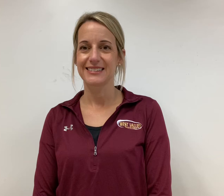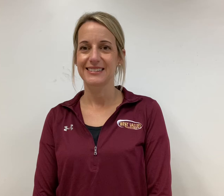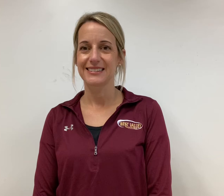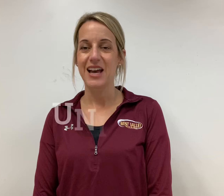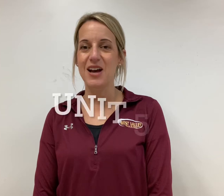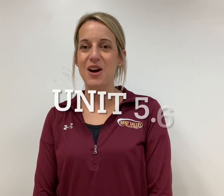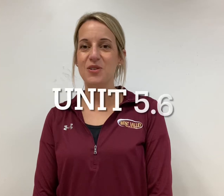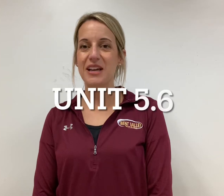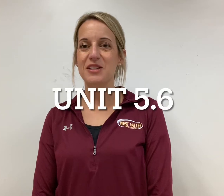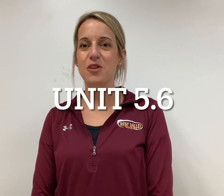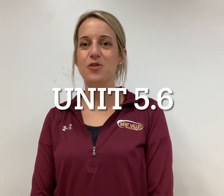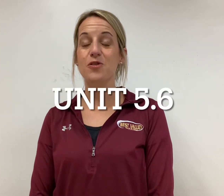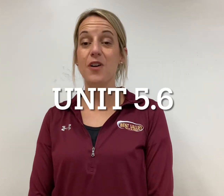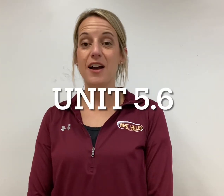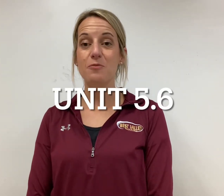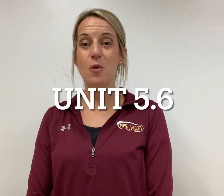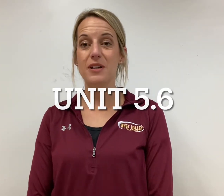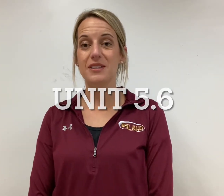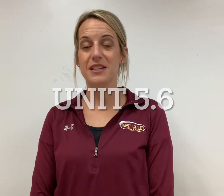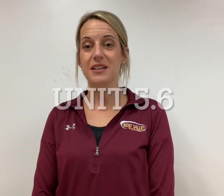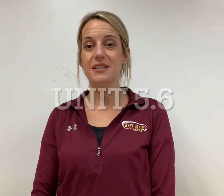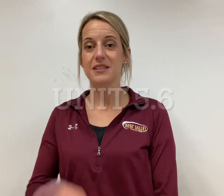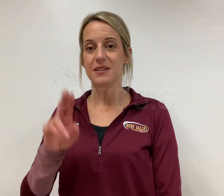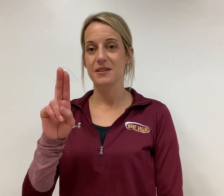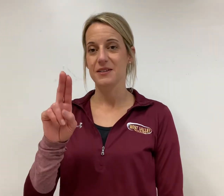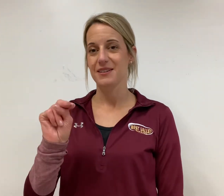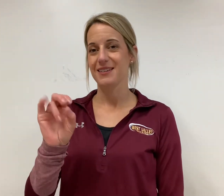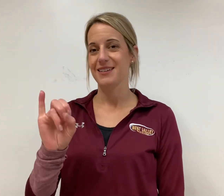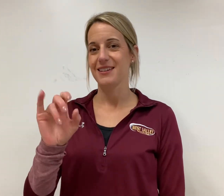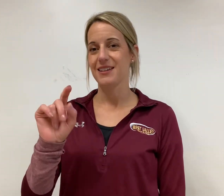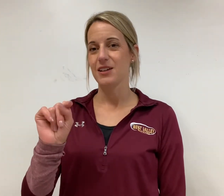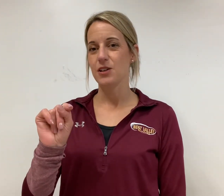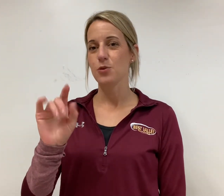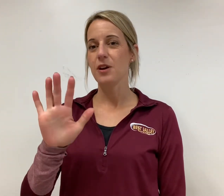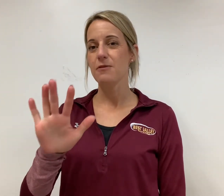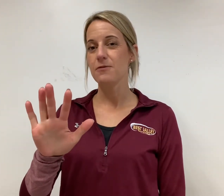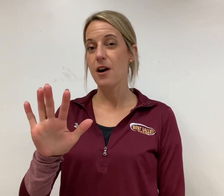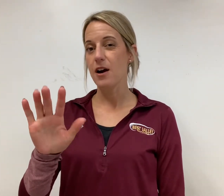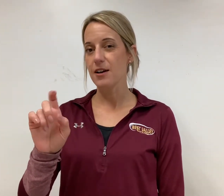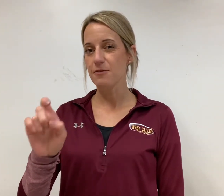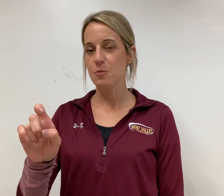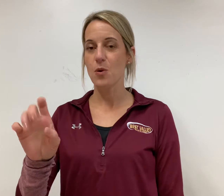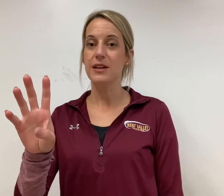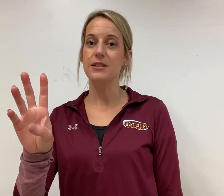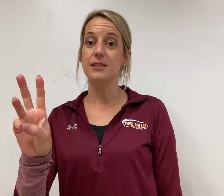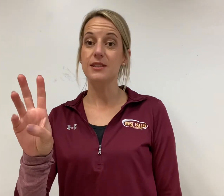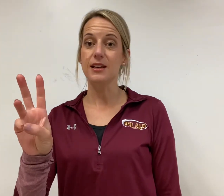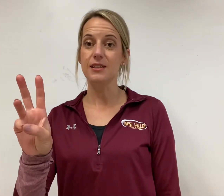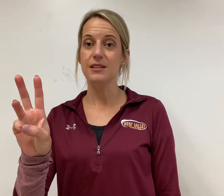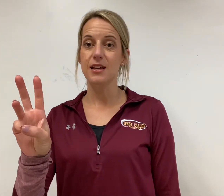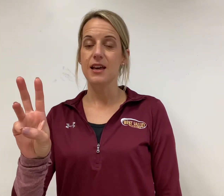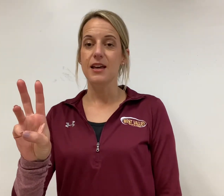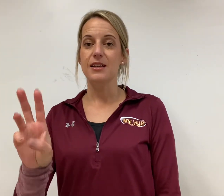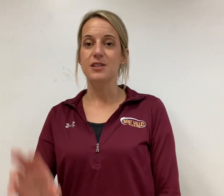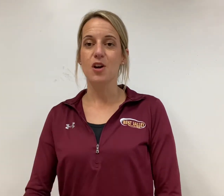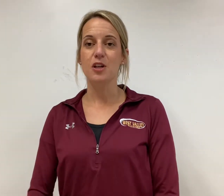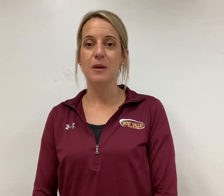okay so for 5.6 unit 5.6 it's talking about